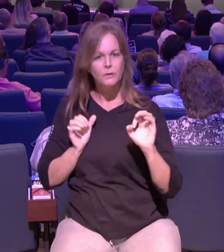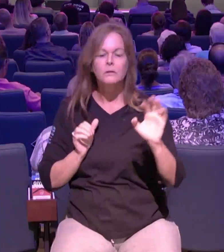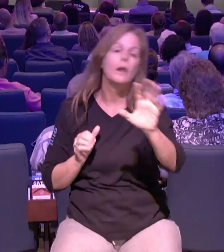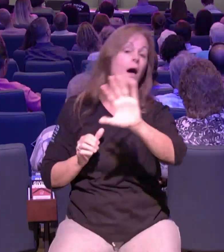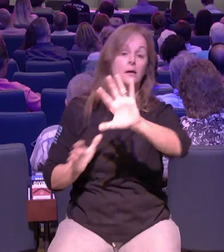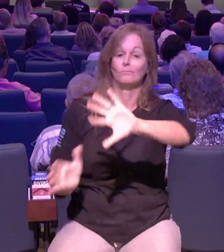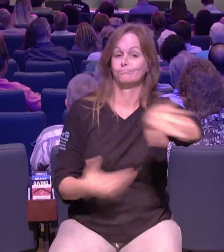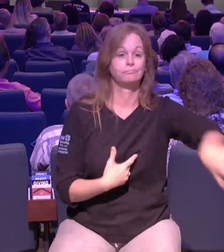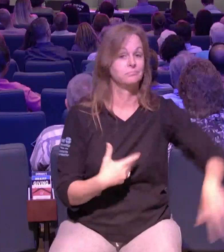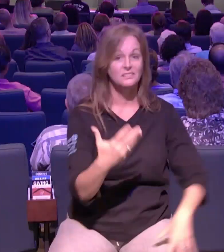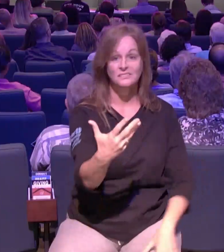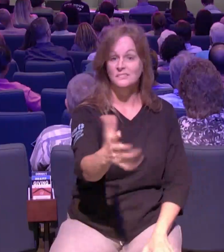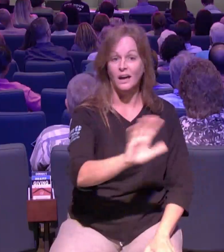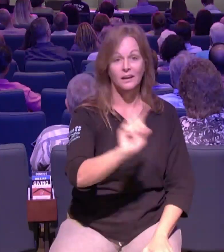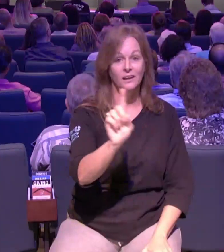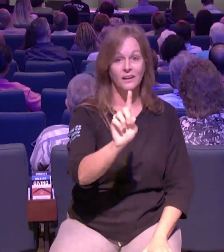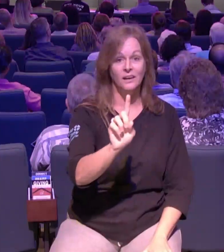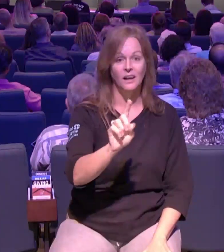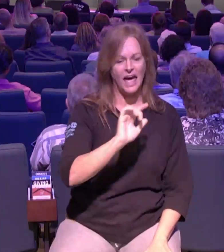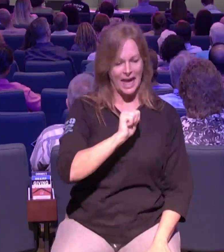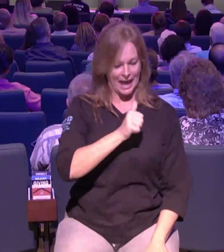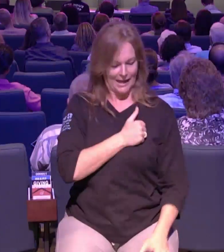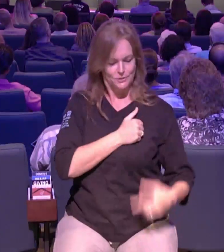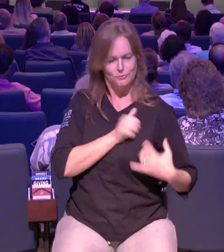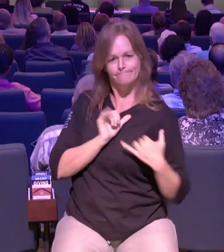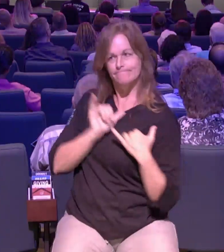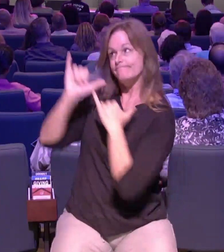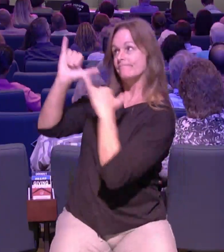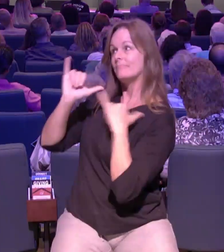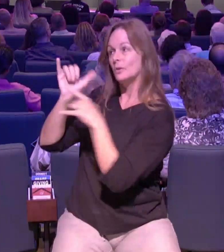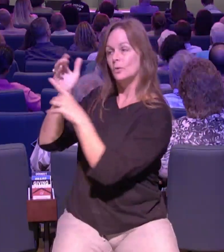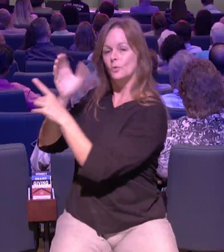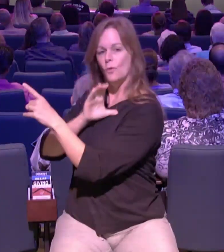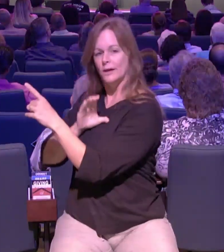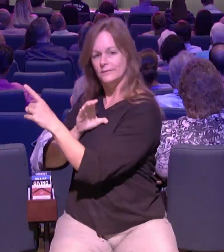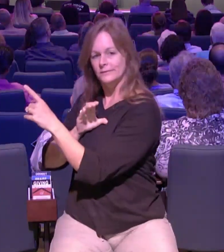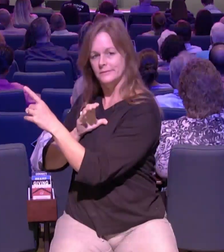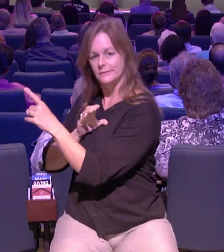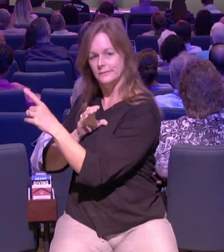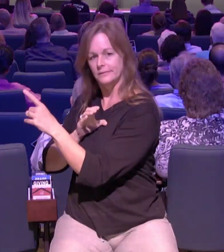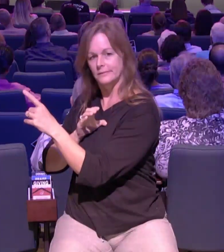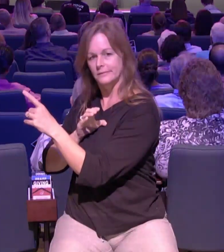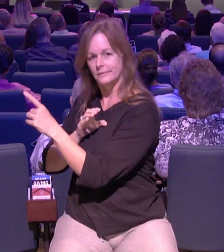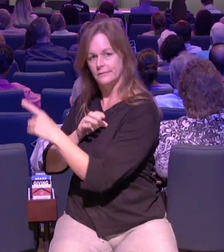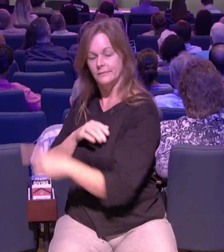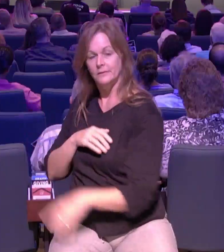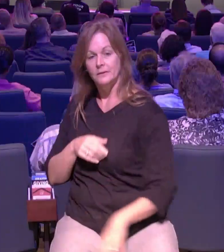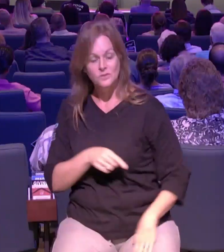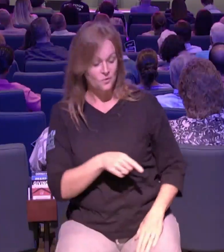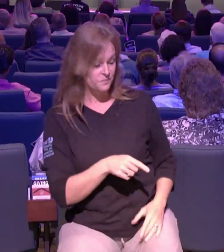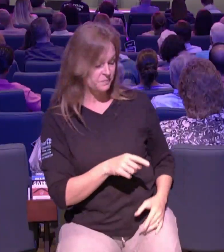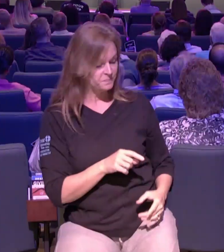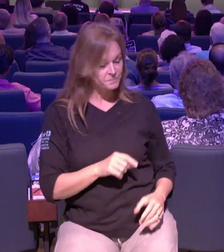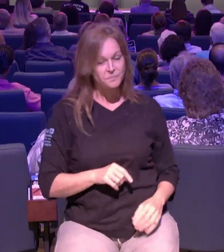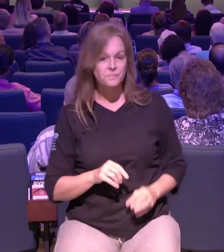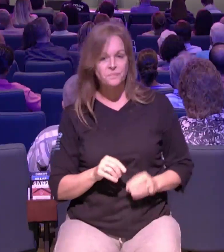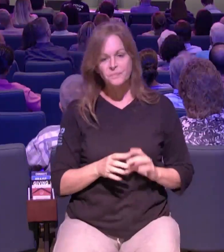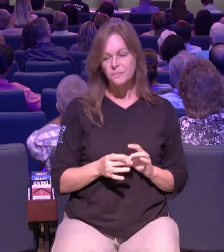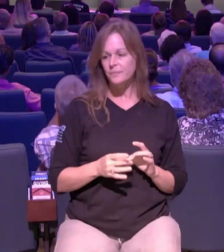and not be serving and giving god would look at that and go no you're not you're to be like jesus you got to do what